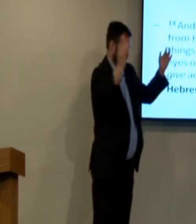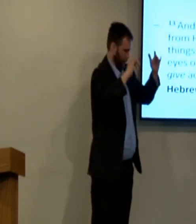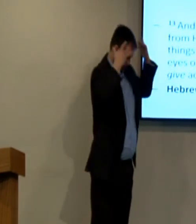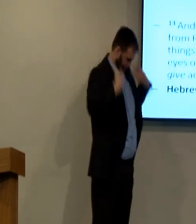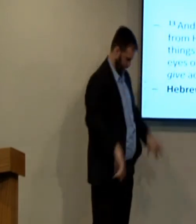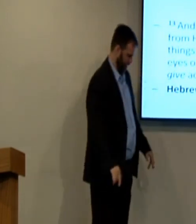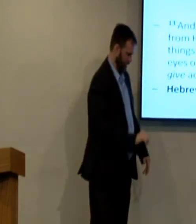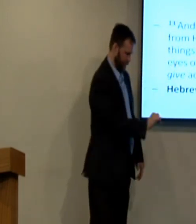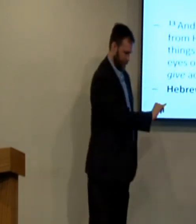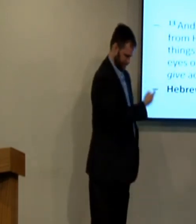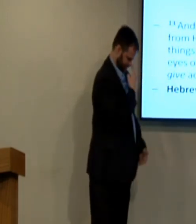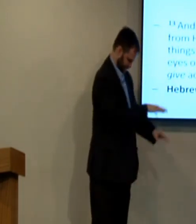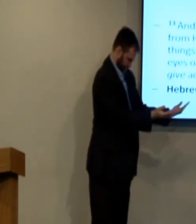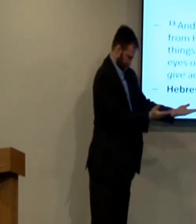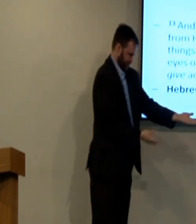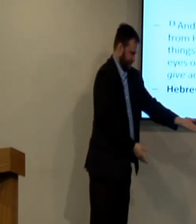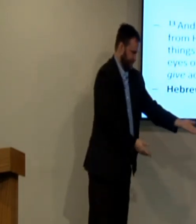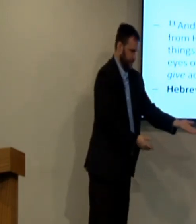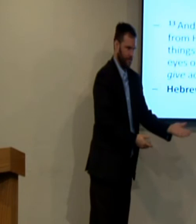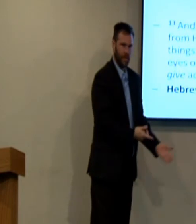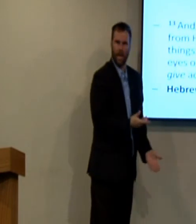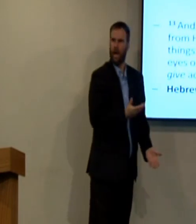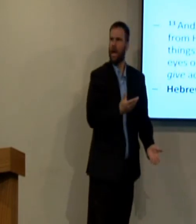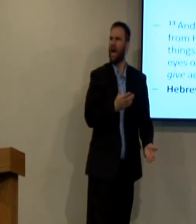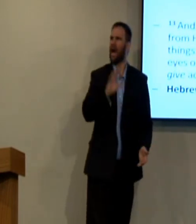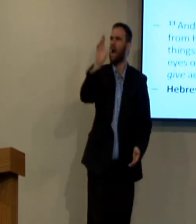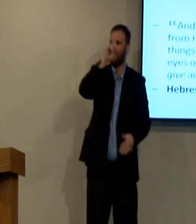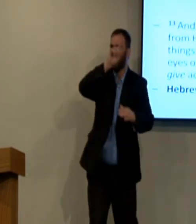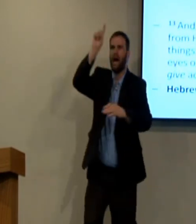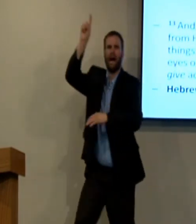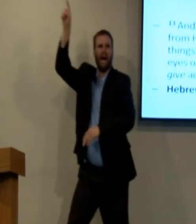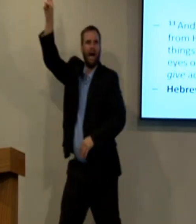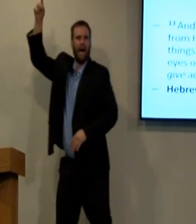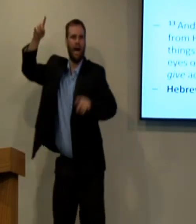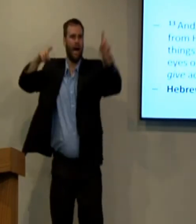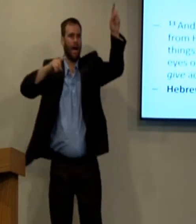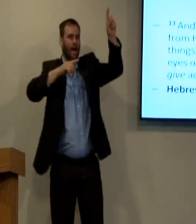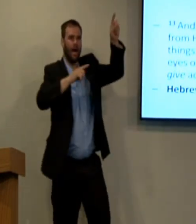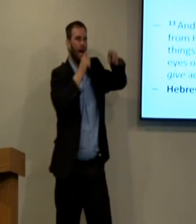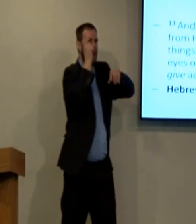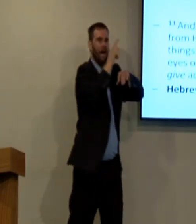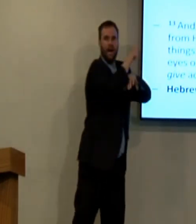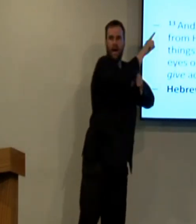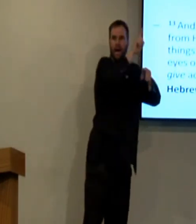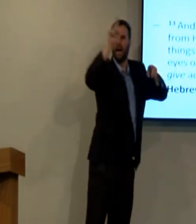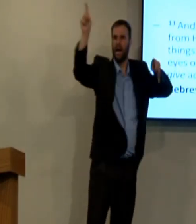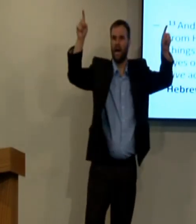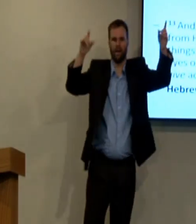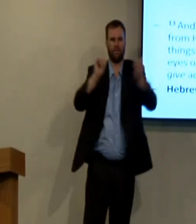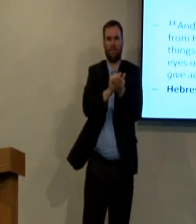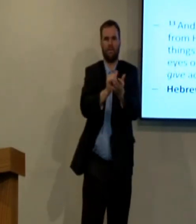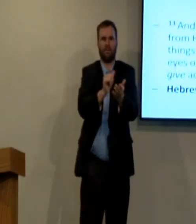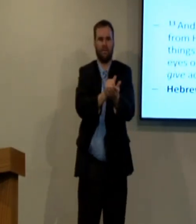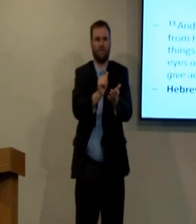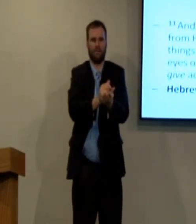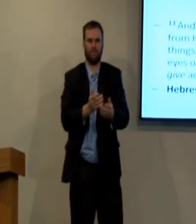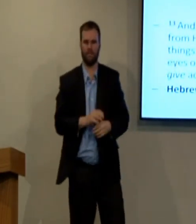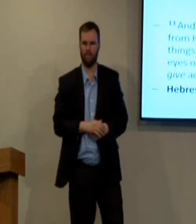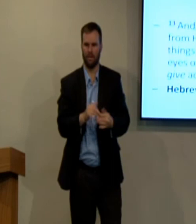You try to hide, but it's like you're open and naked. God can see you. He's everywhere. It's